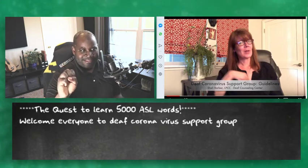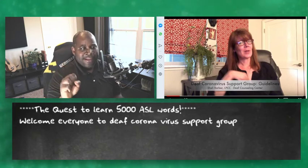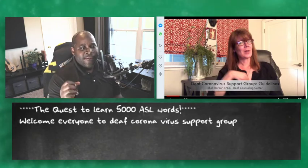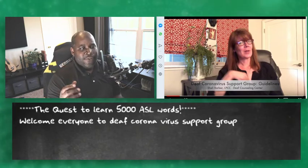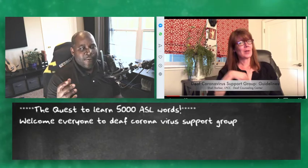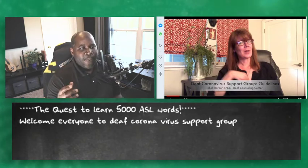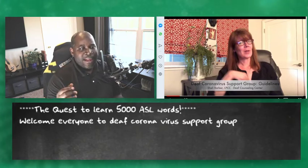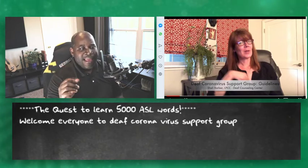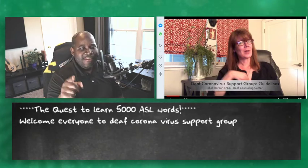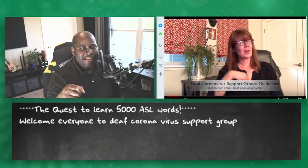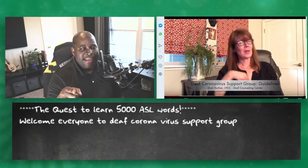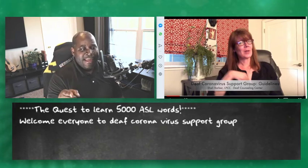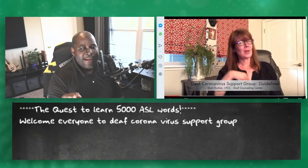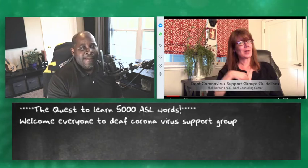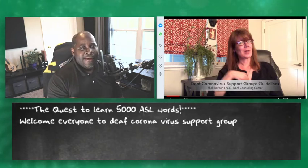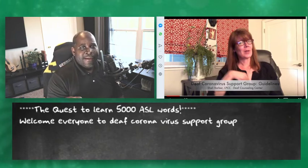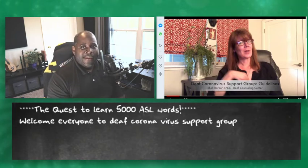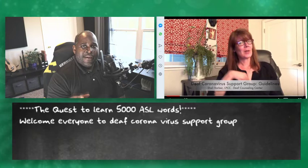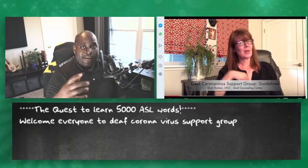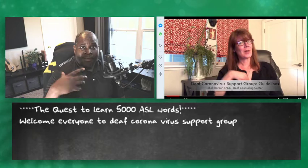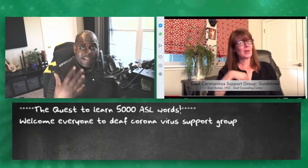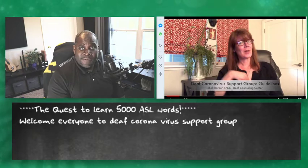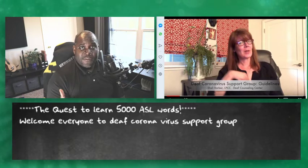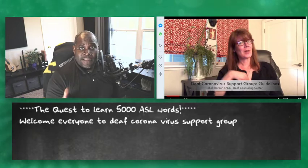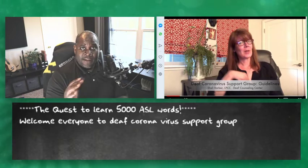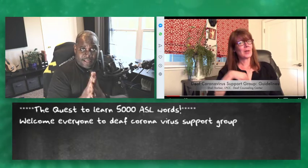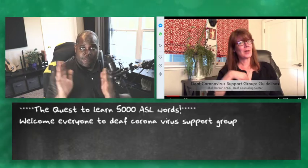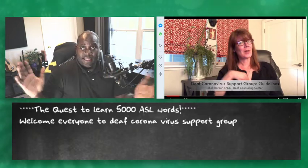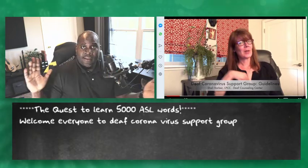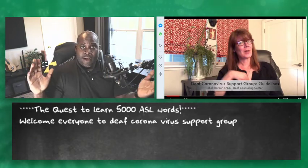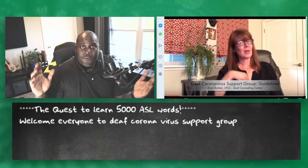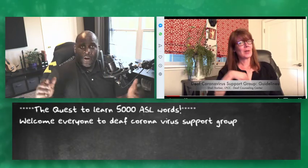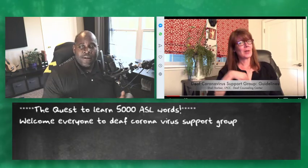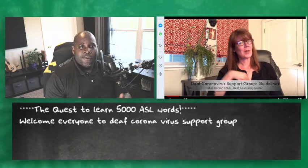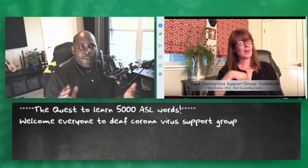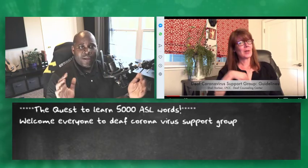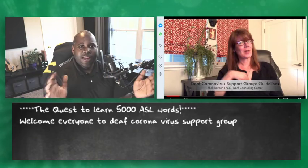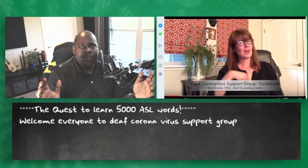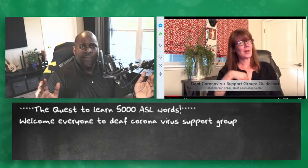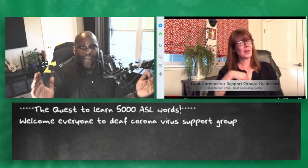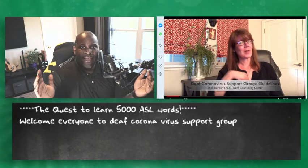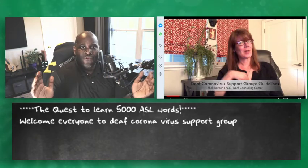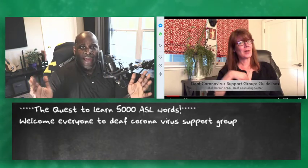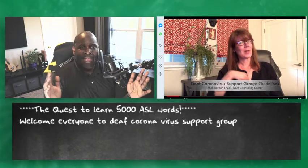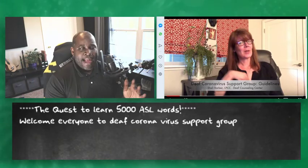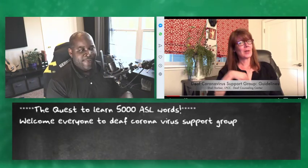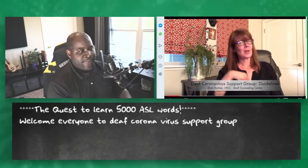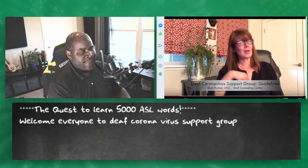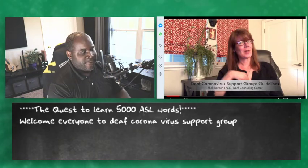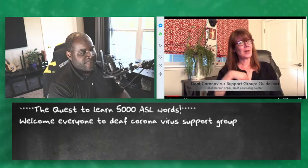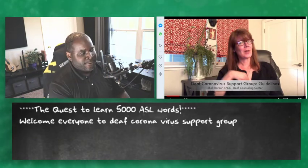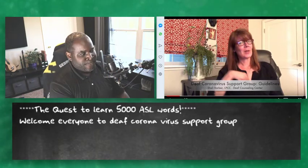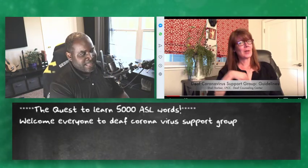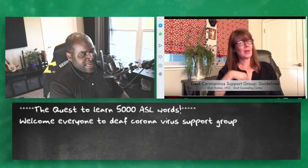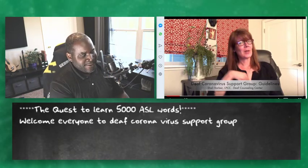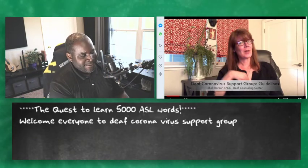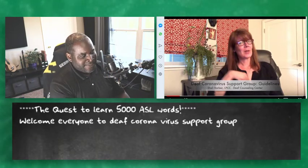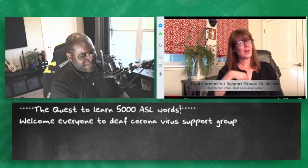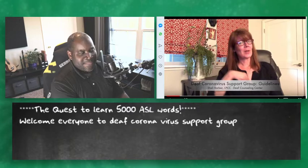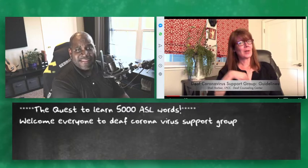so when I see someone spelling like a really long word what I do is like I try to capture the first three letters this